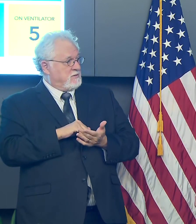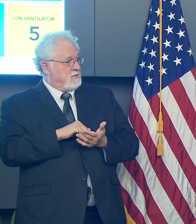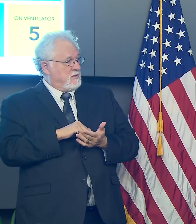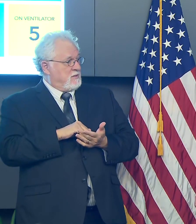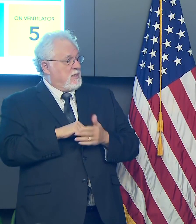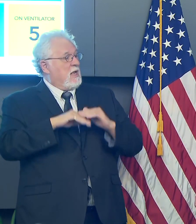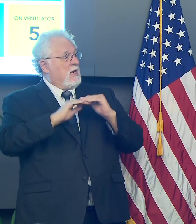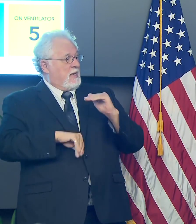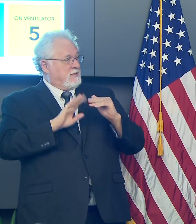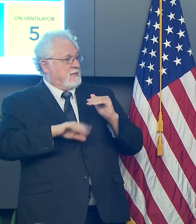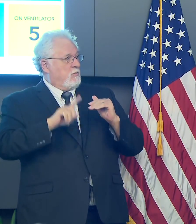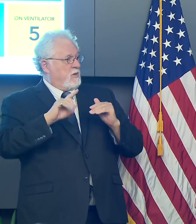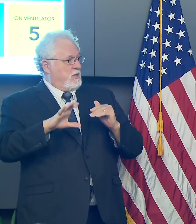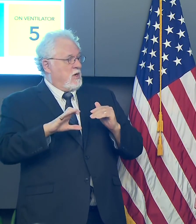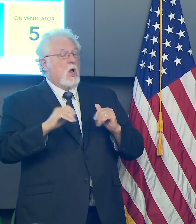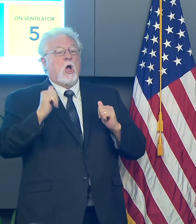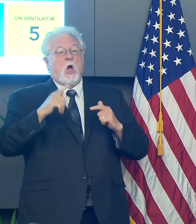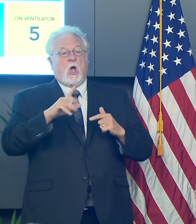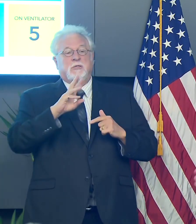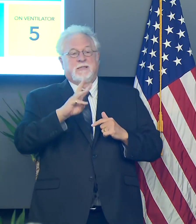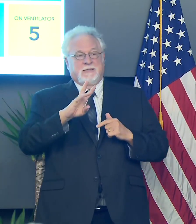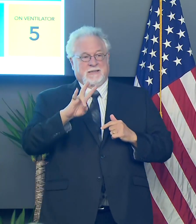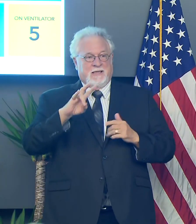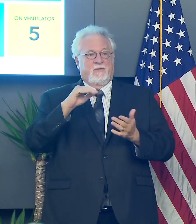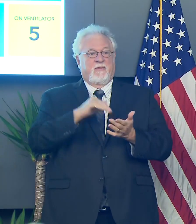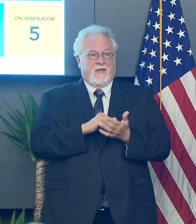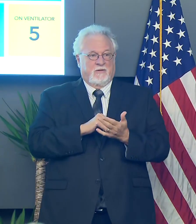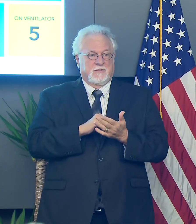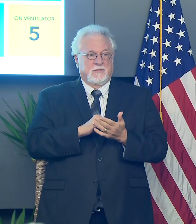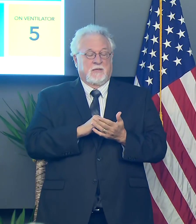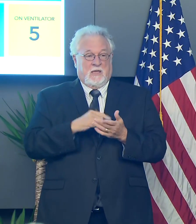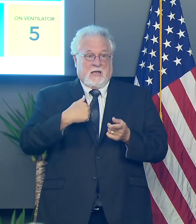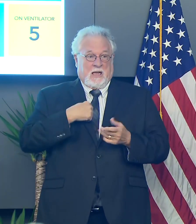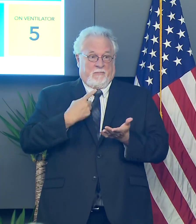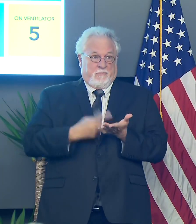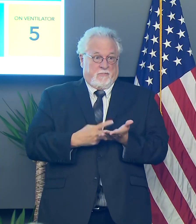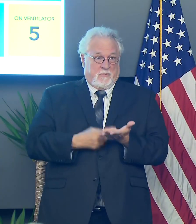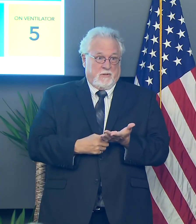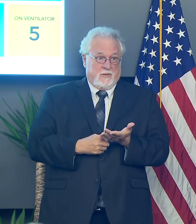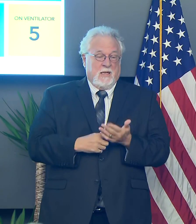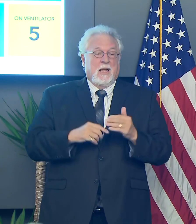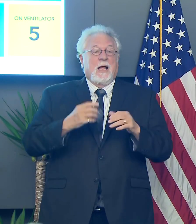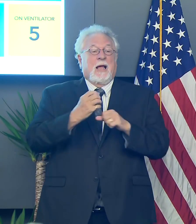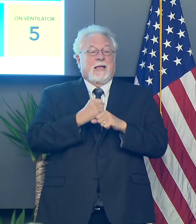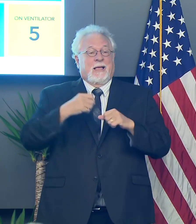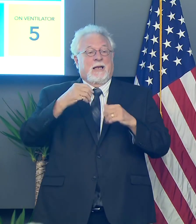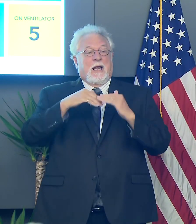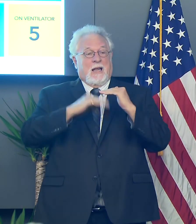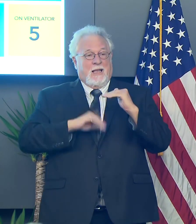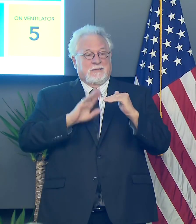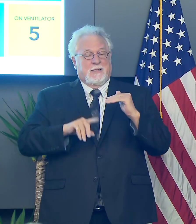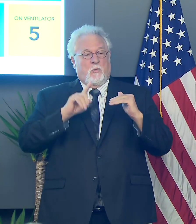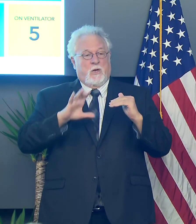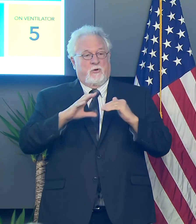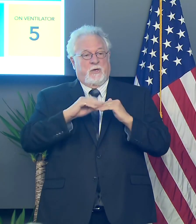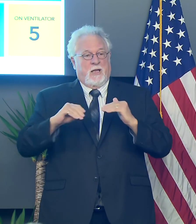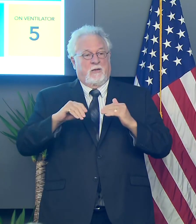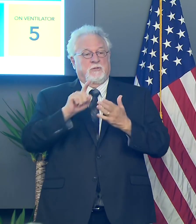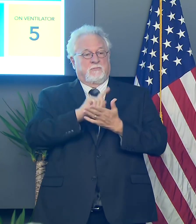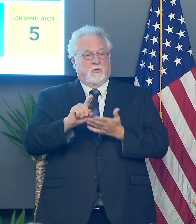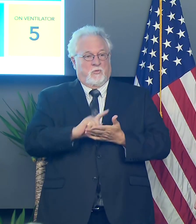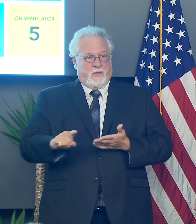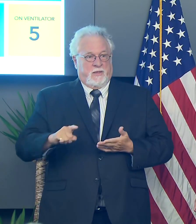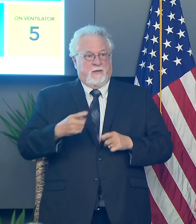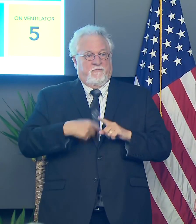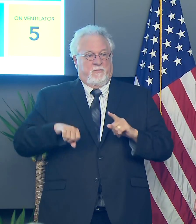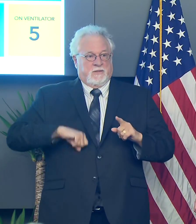making less than a hundred? There are all 60, all 67,000 that I'm talking about are getting less than a hundred dollars of state benefit per week